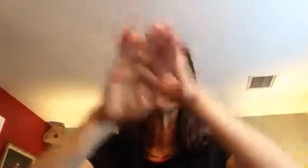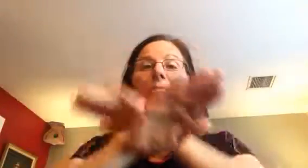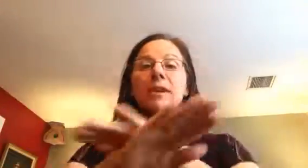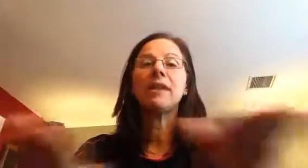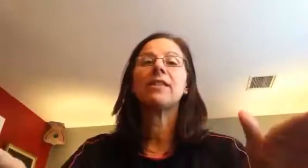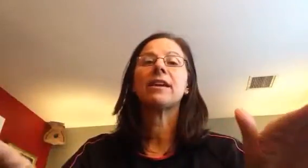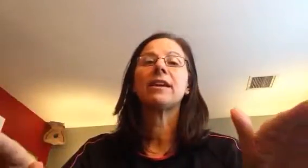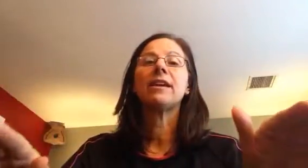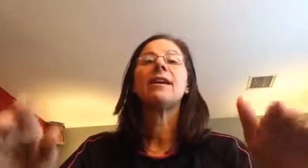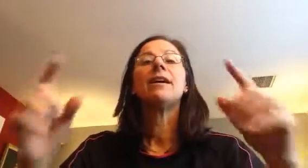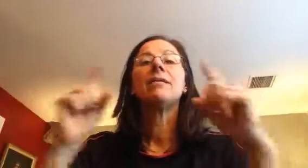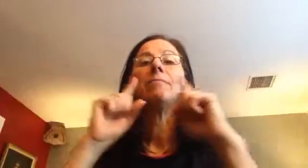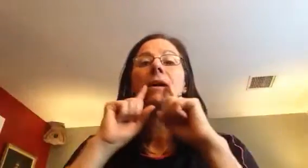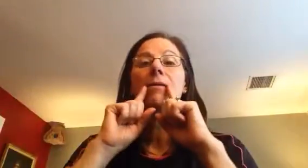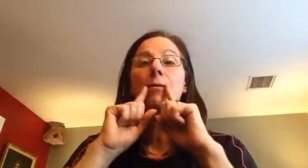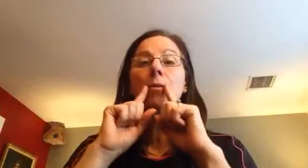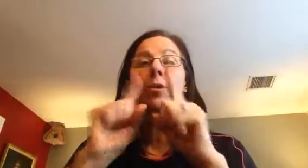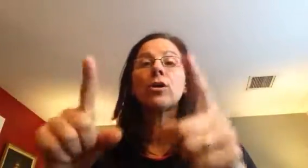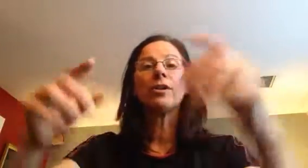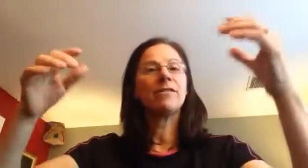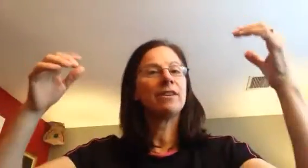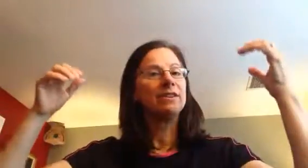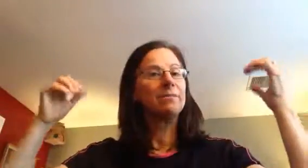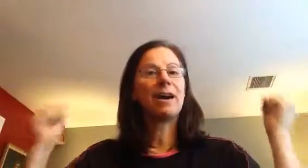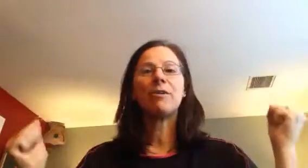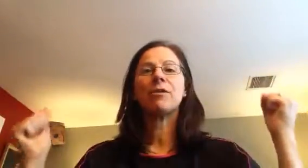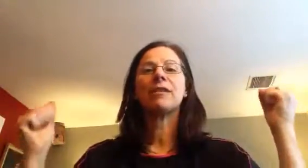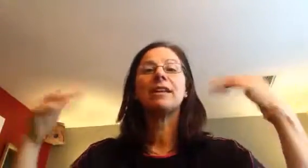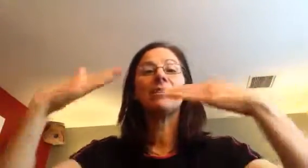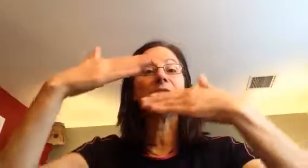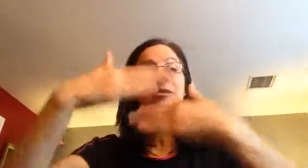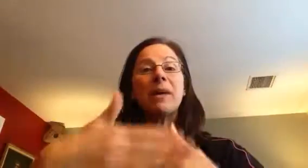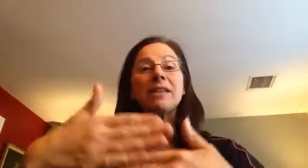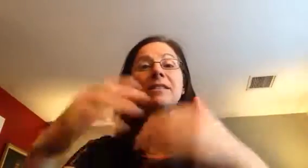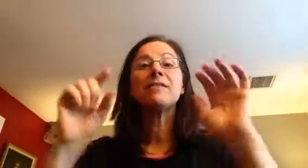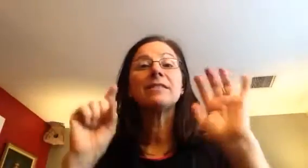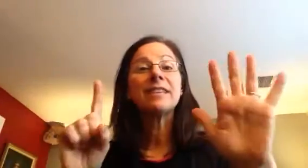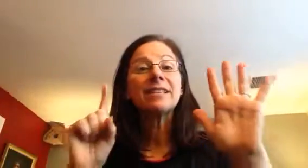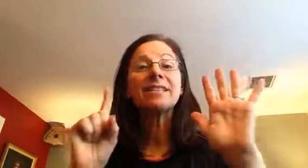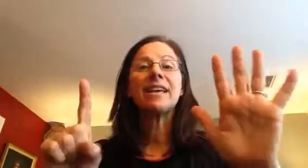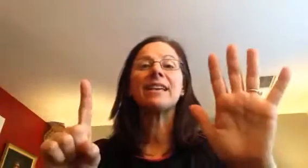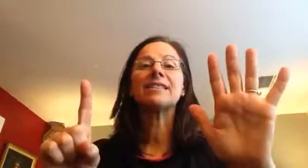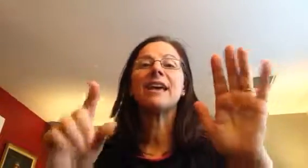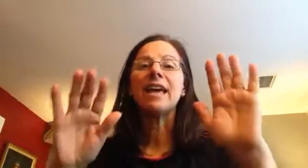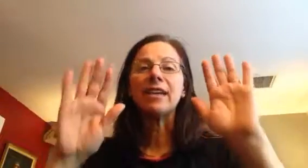from nothing by the word of His power in the space of six days and